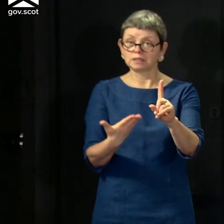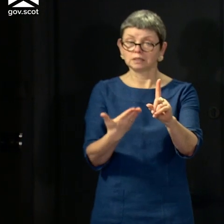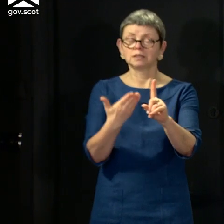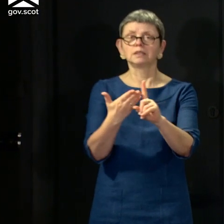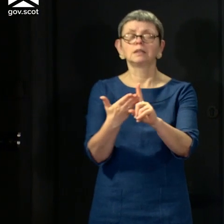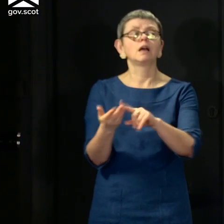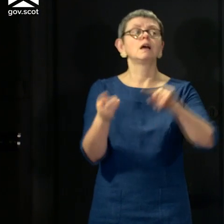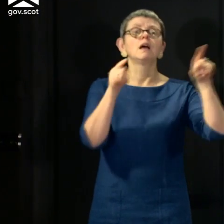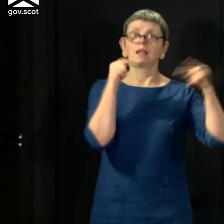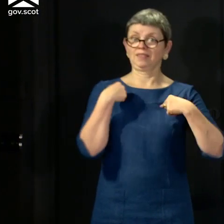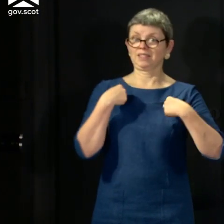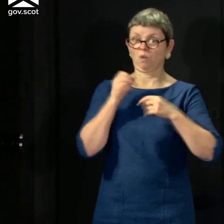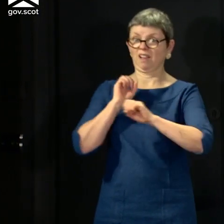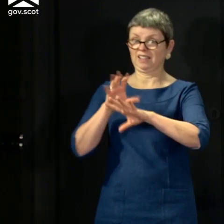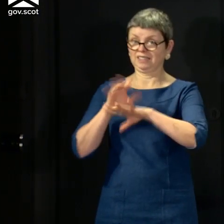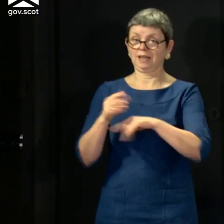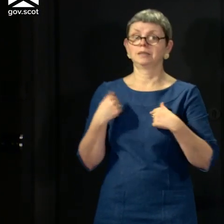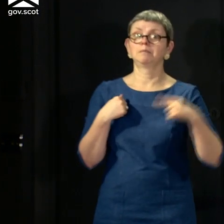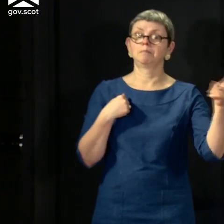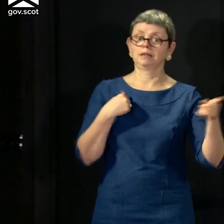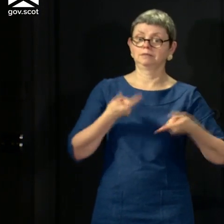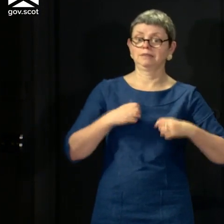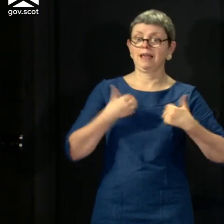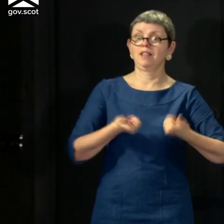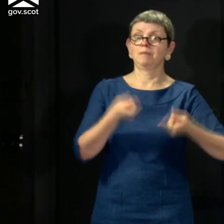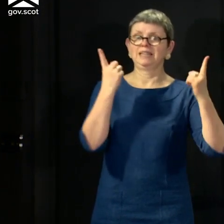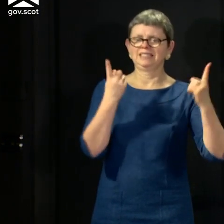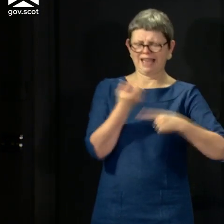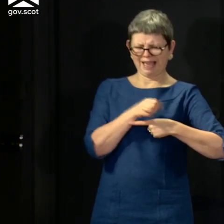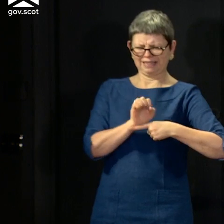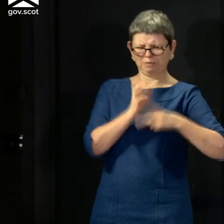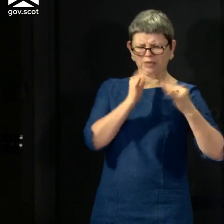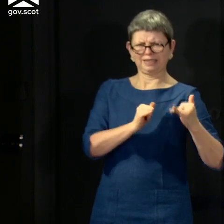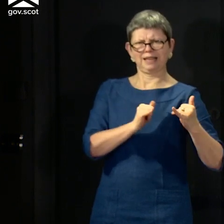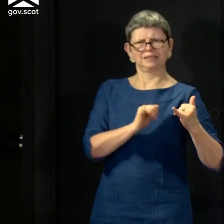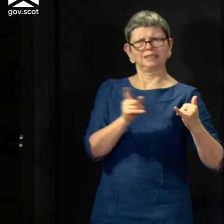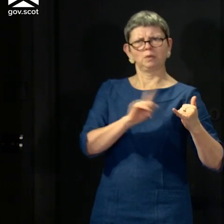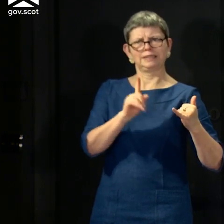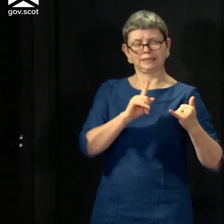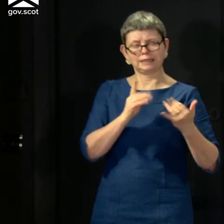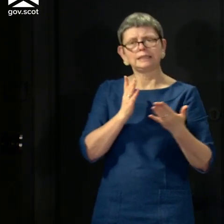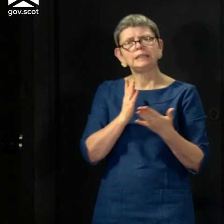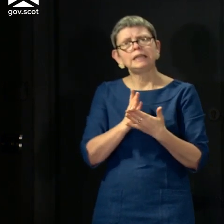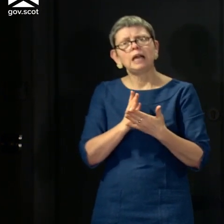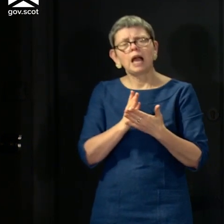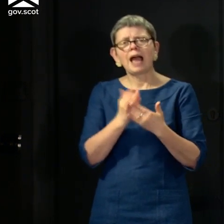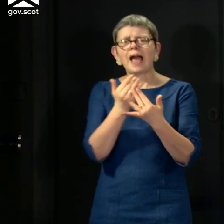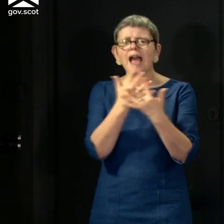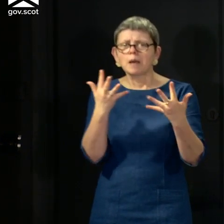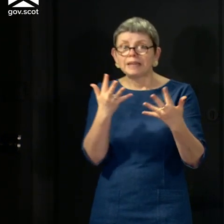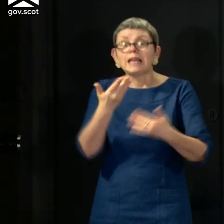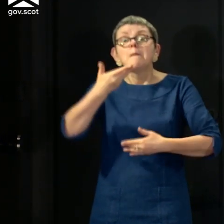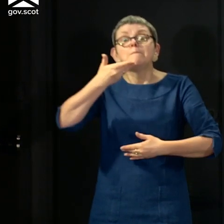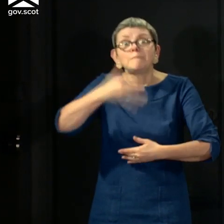What the Cabinet Secretary has outlined in the form of antibody testing is how we start to hopefully build up a picture of the numbers who might have